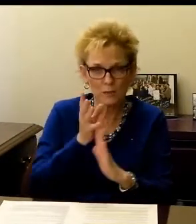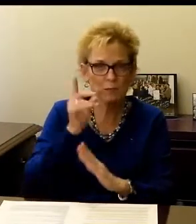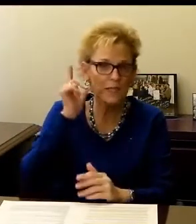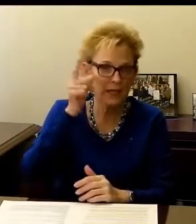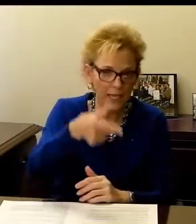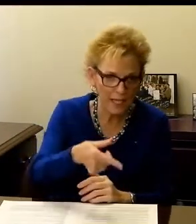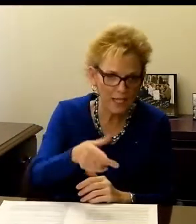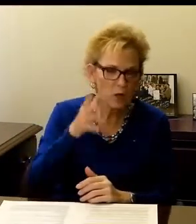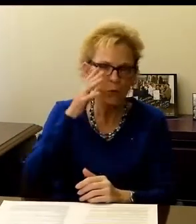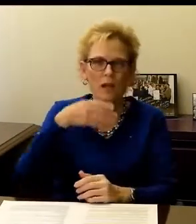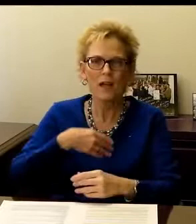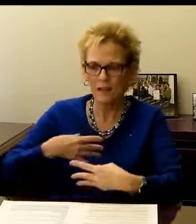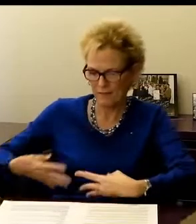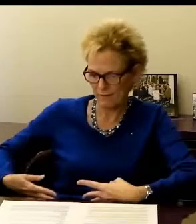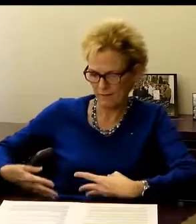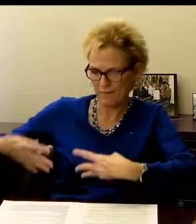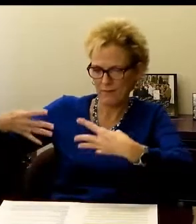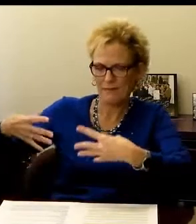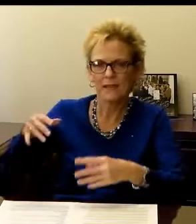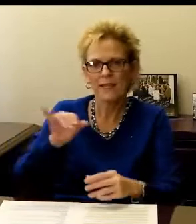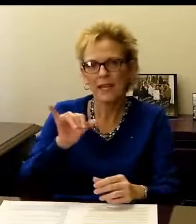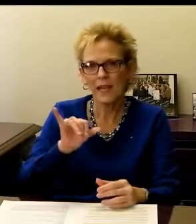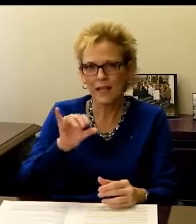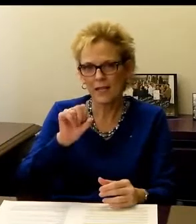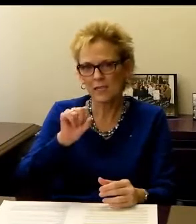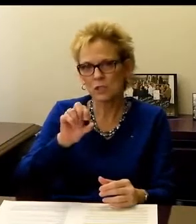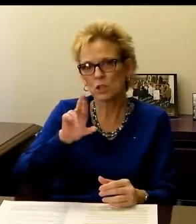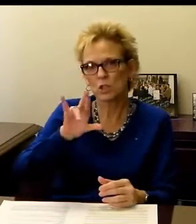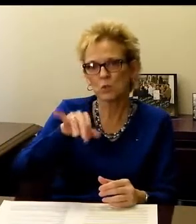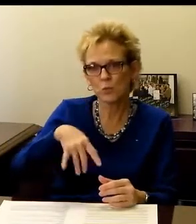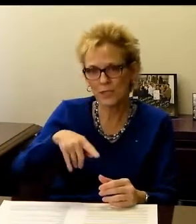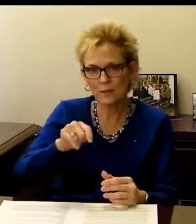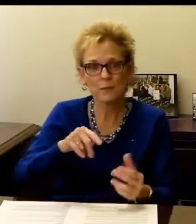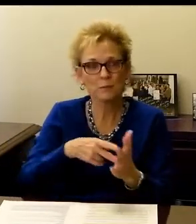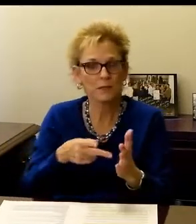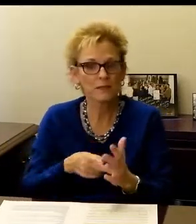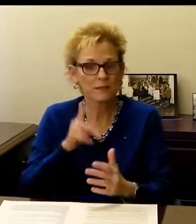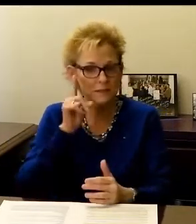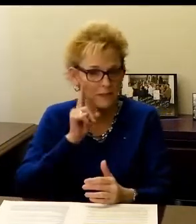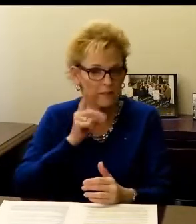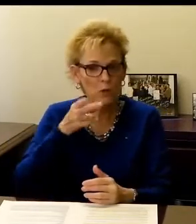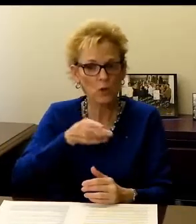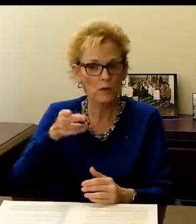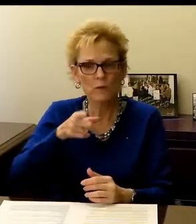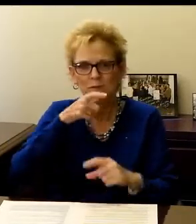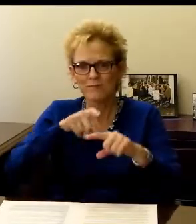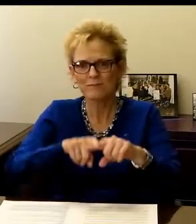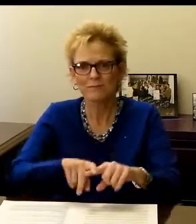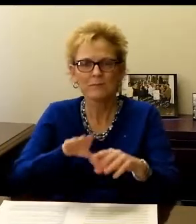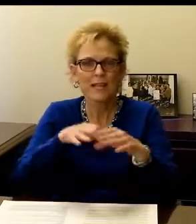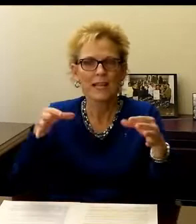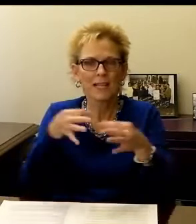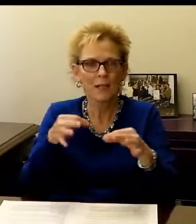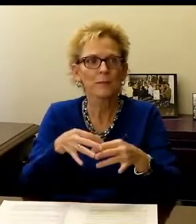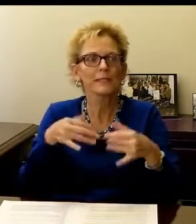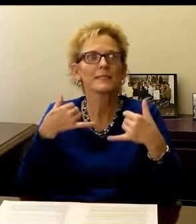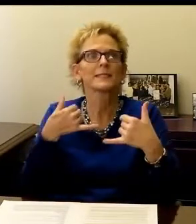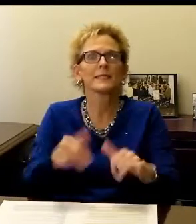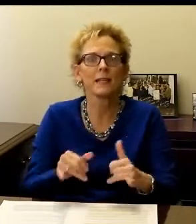Maybe three or four hours later, something will appear like a script, which means that the deaf and hard of hearing community relying